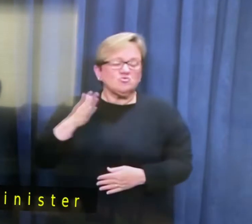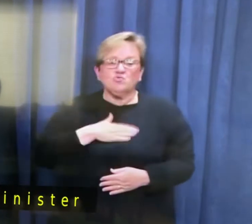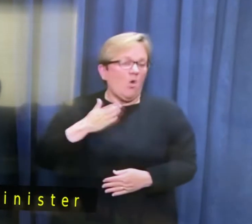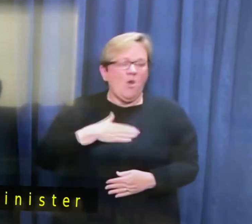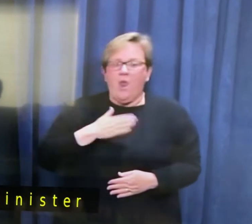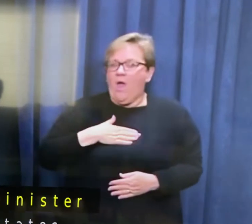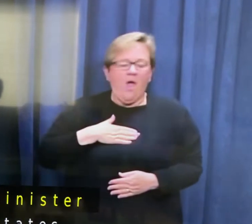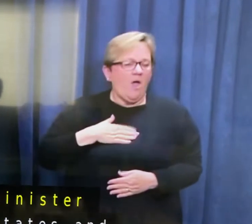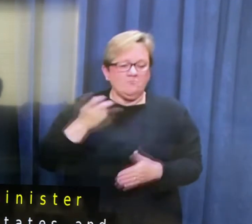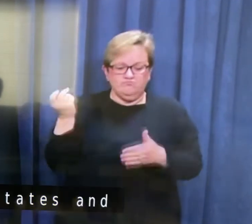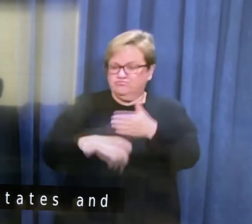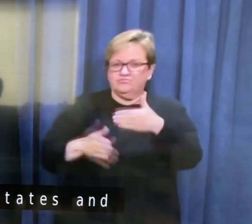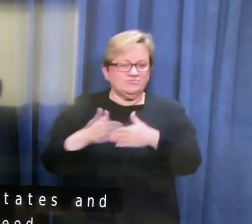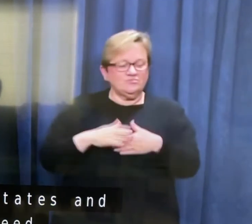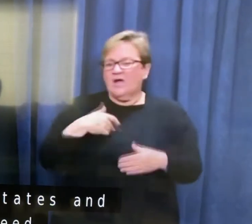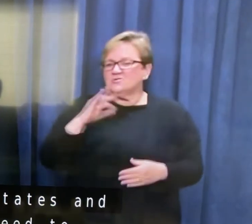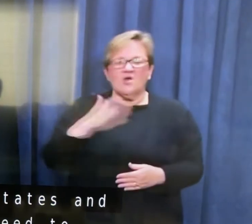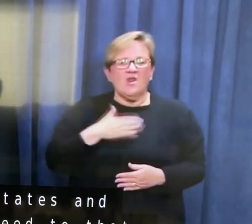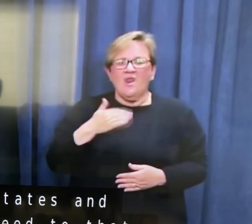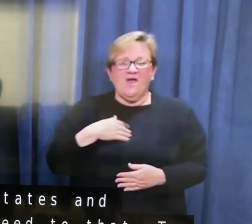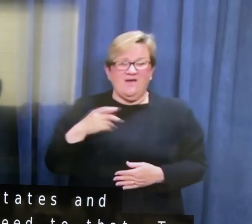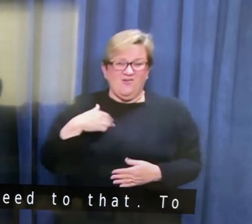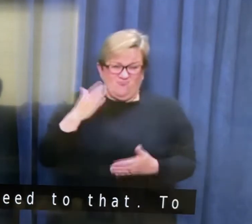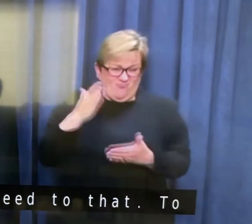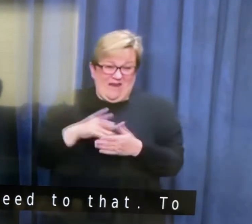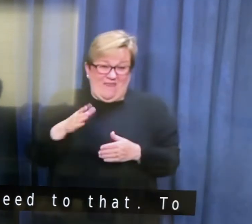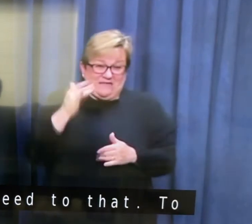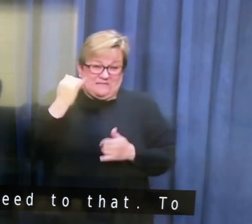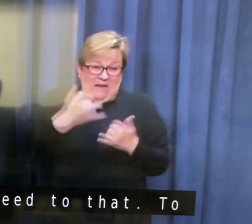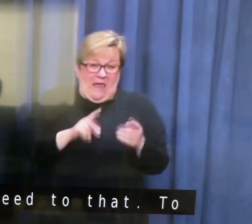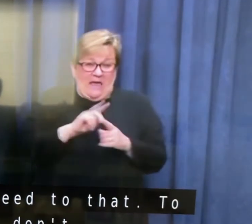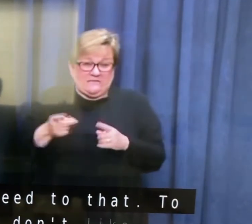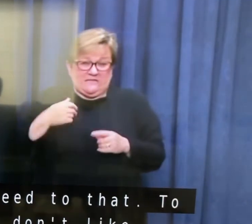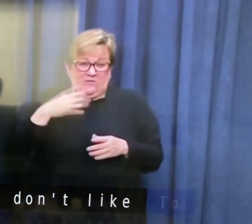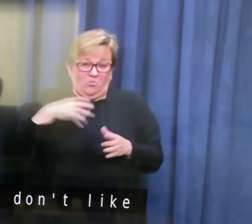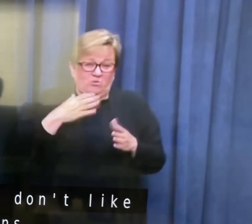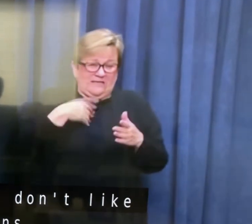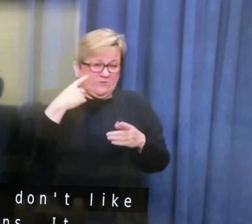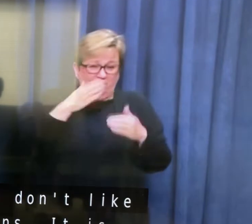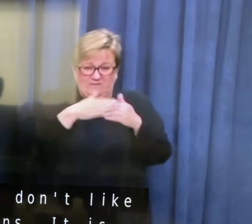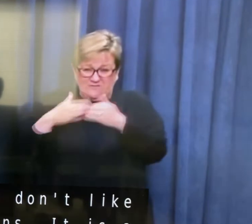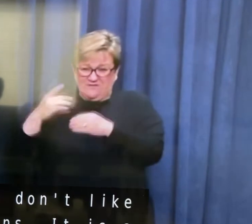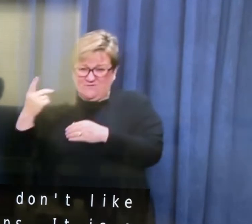implementing lockdowns. It is a last resort. You don't want to do it.